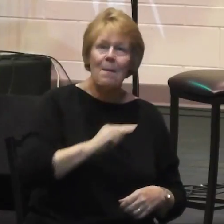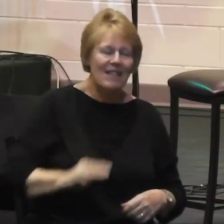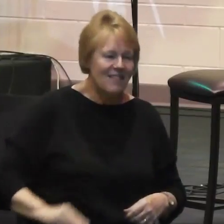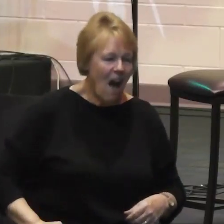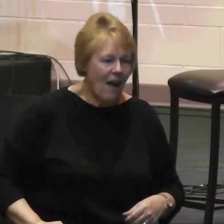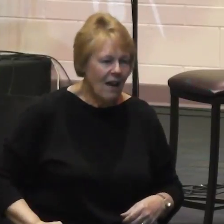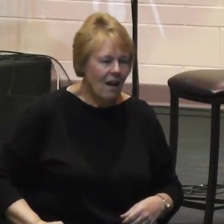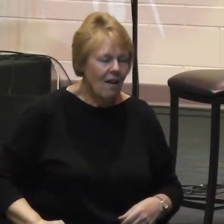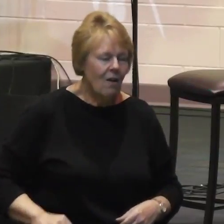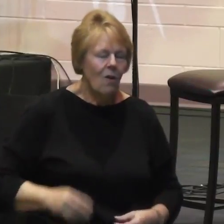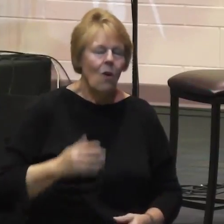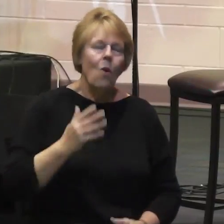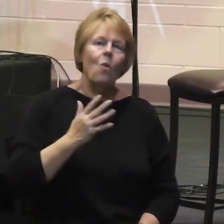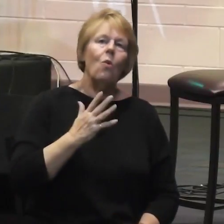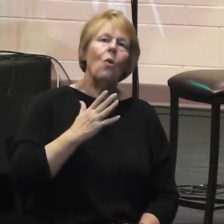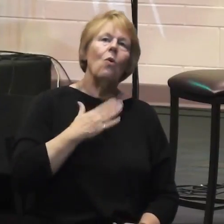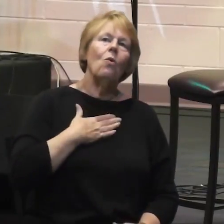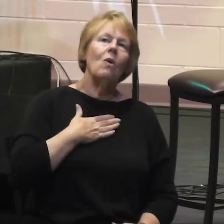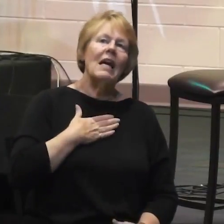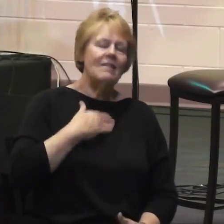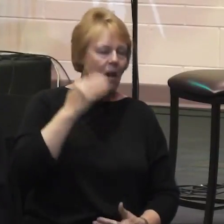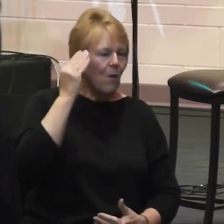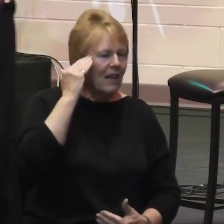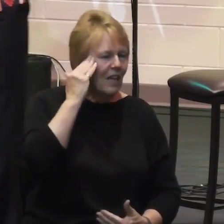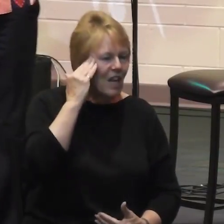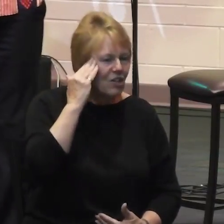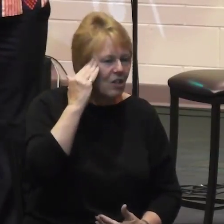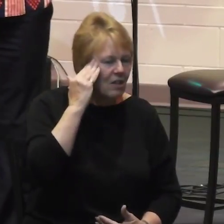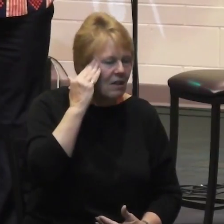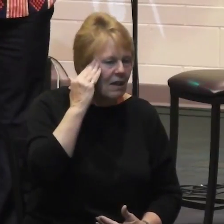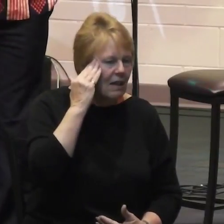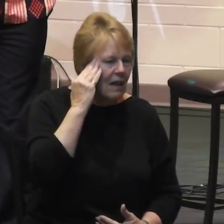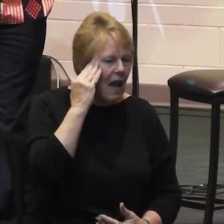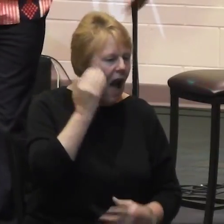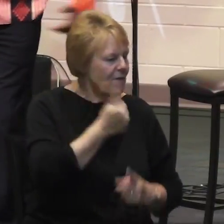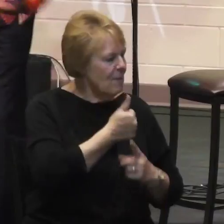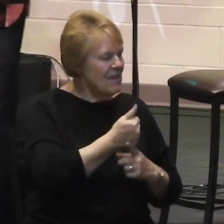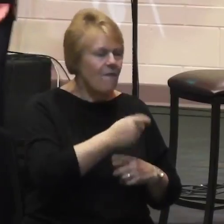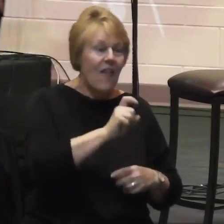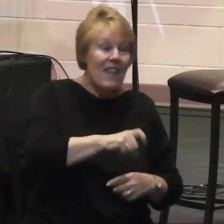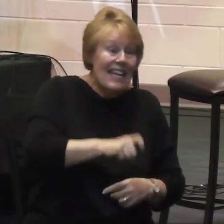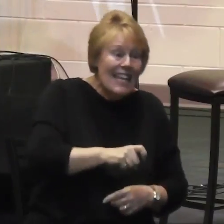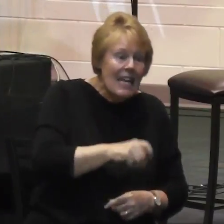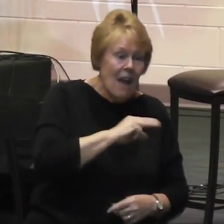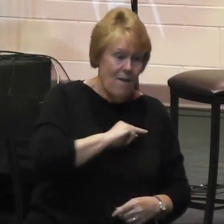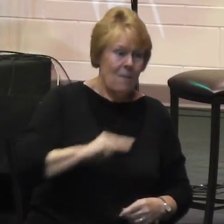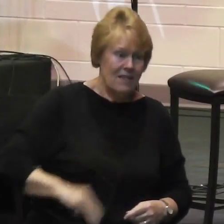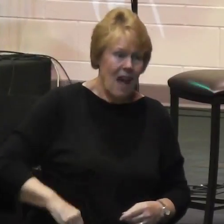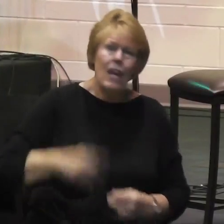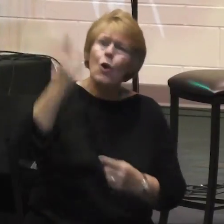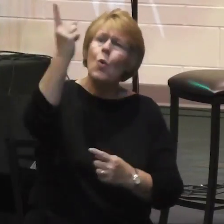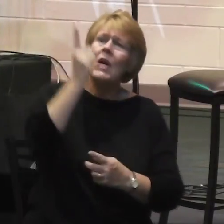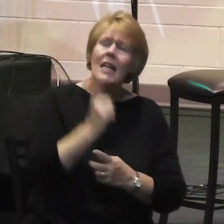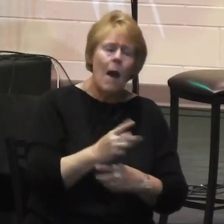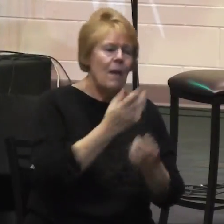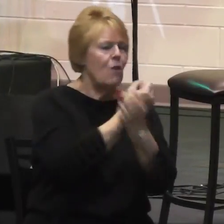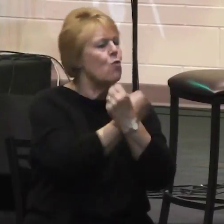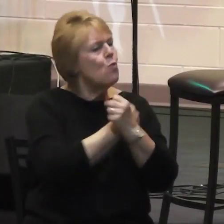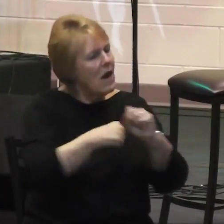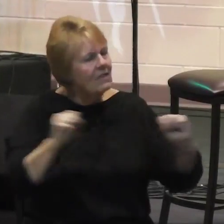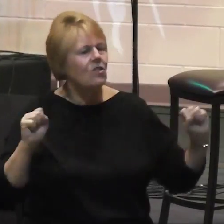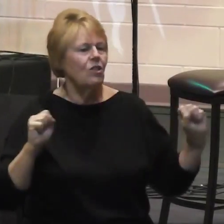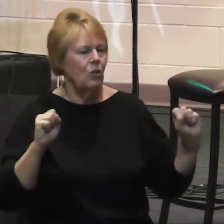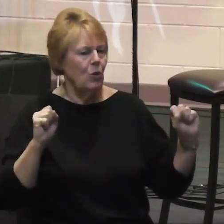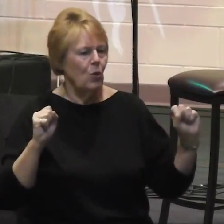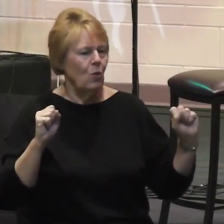himself and the need for a Messiah who would come and rescue humanity.